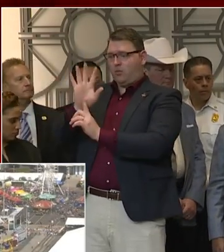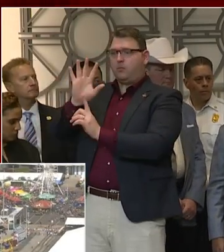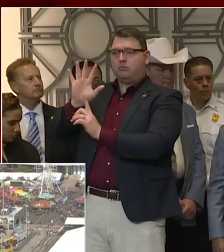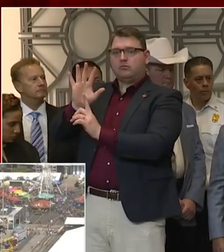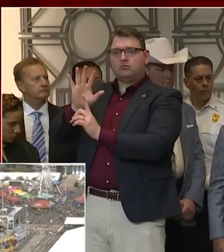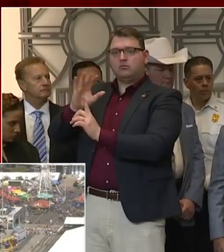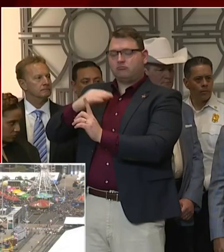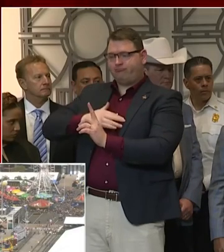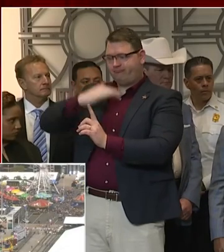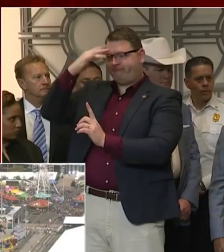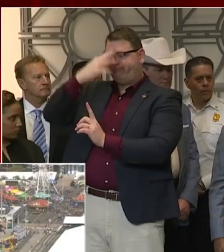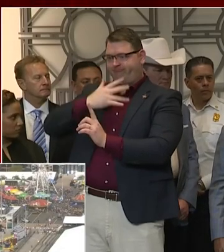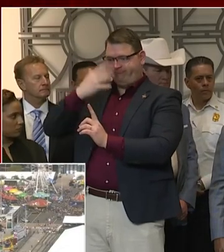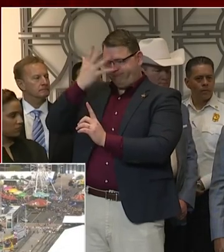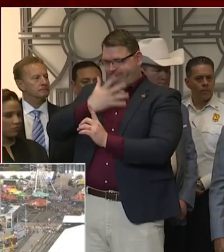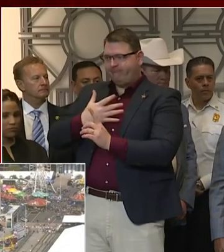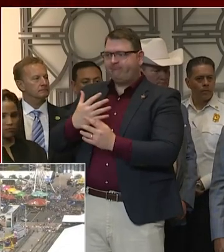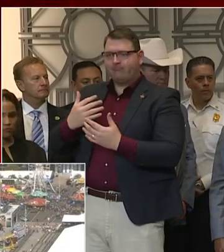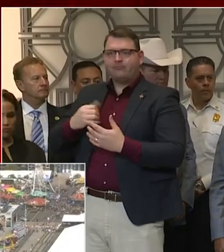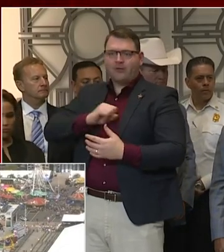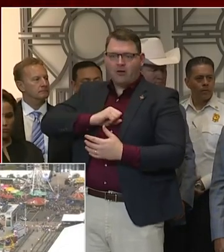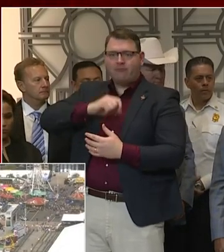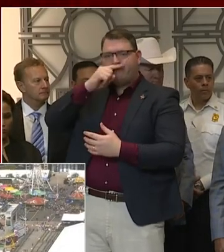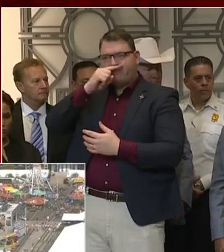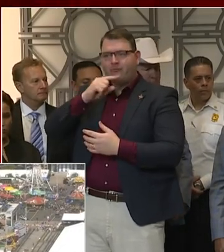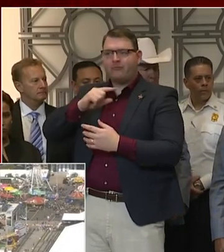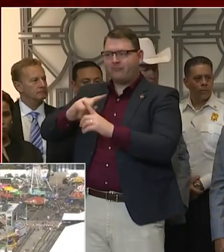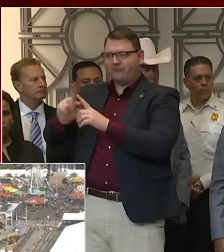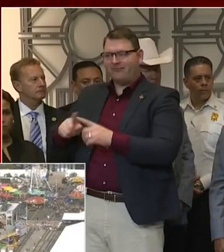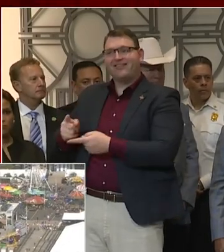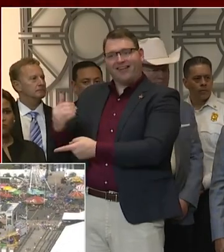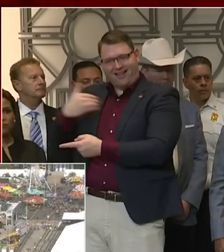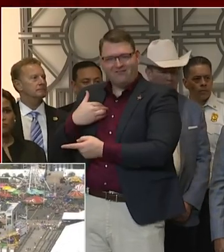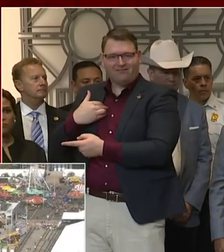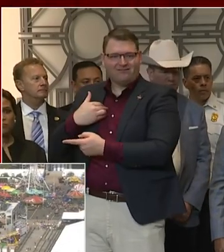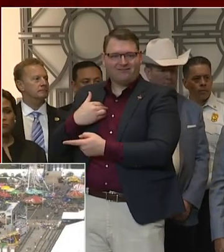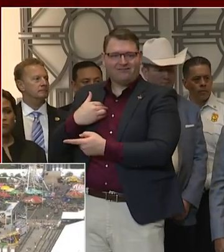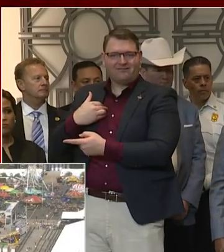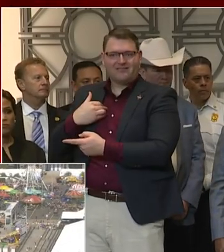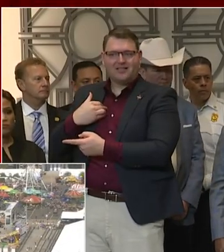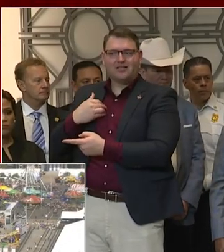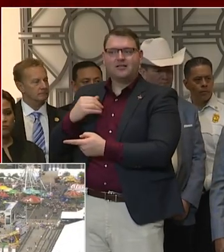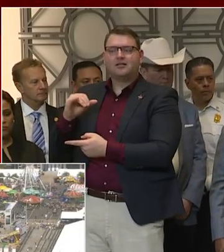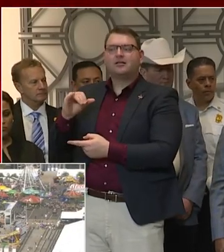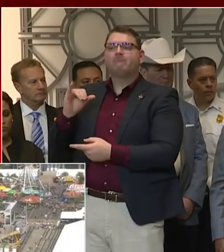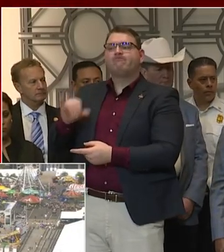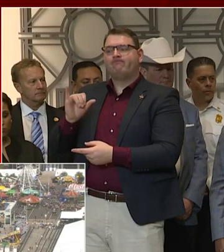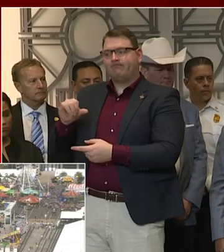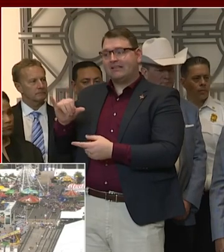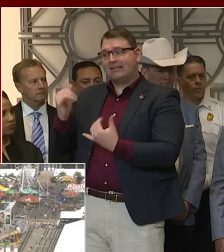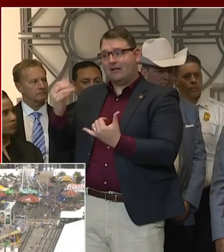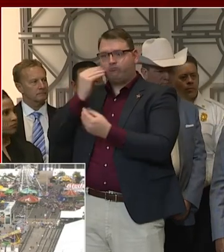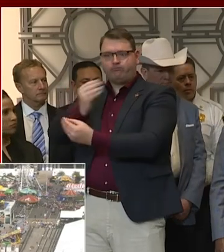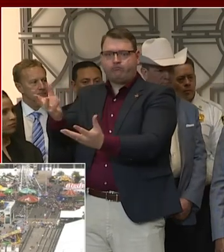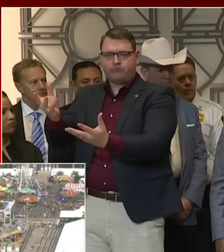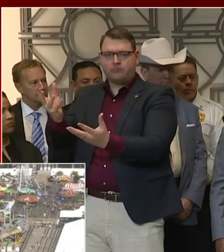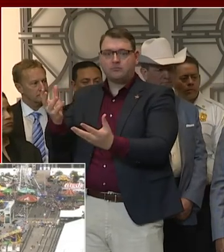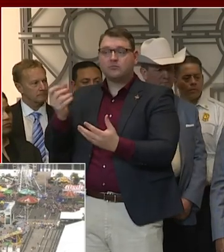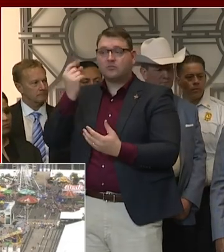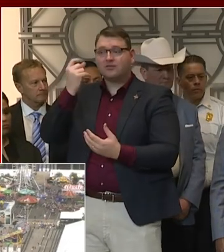before we were going to be able to see the manifest. That delay in being able to get the manifest